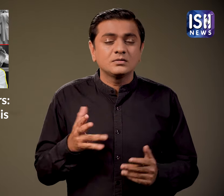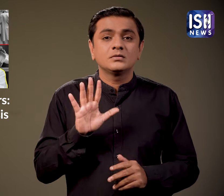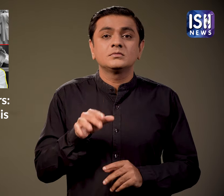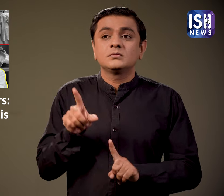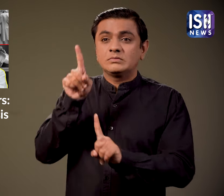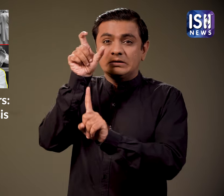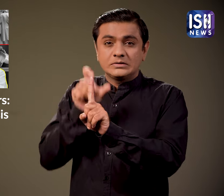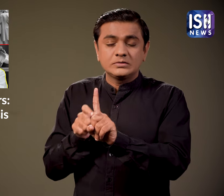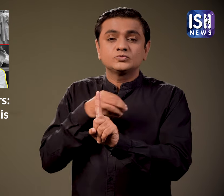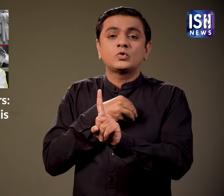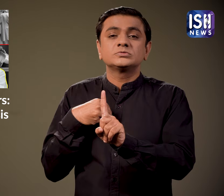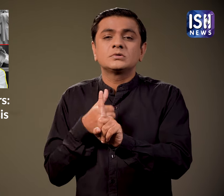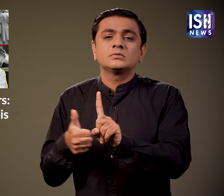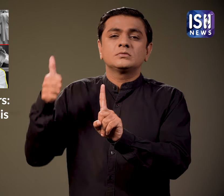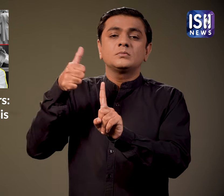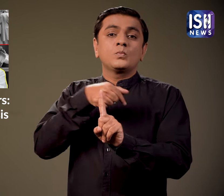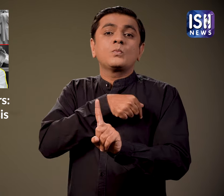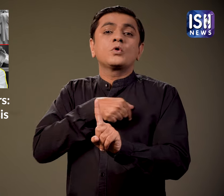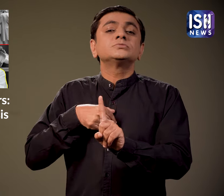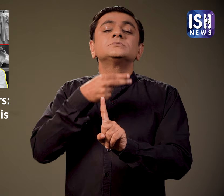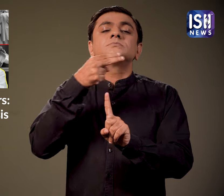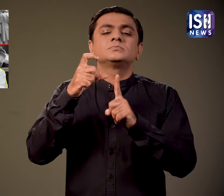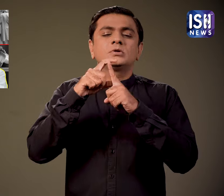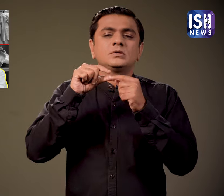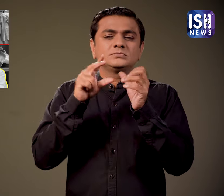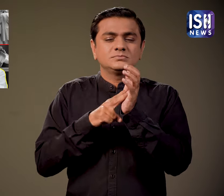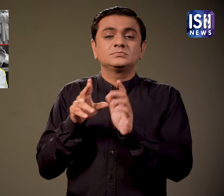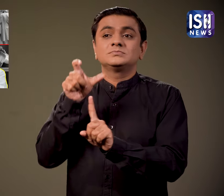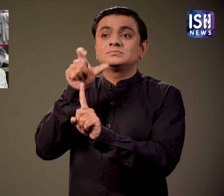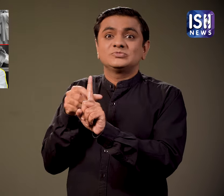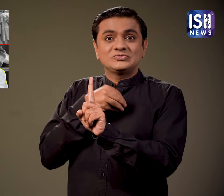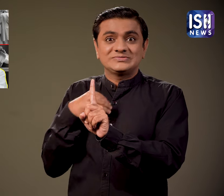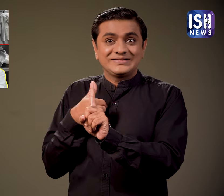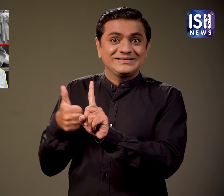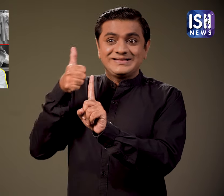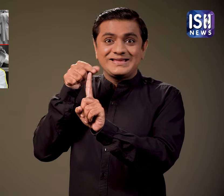Hospital deans said the hospital is the only one within a 70-80 km radius.